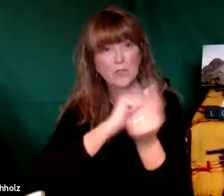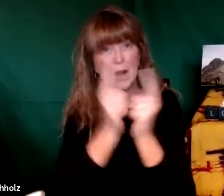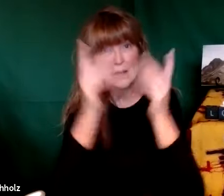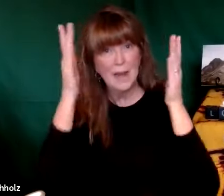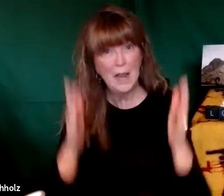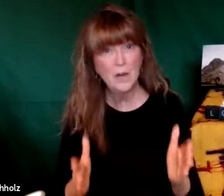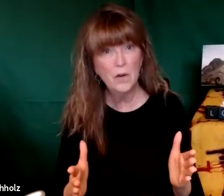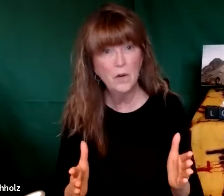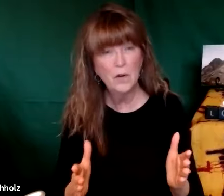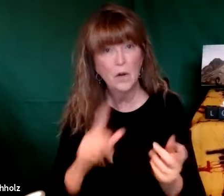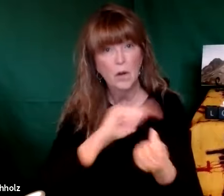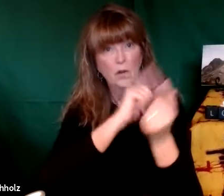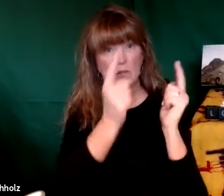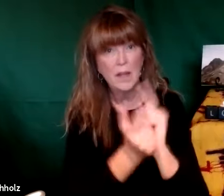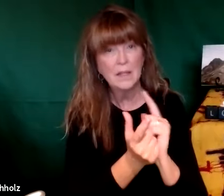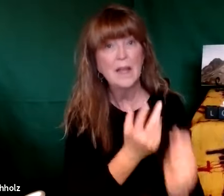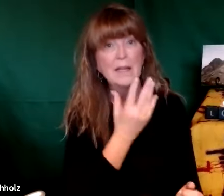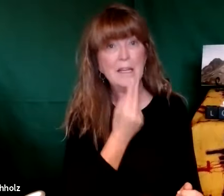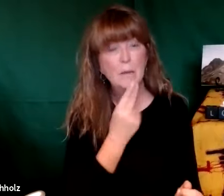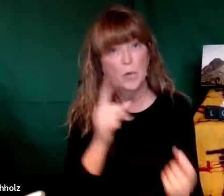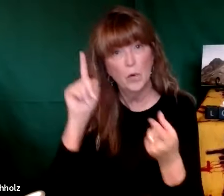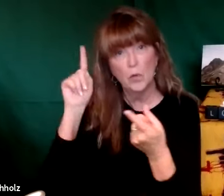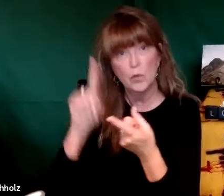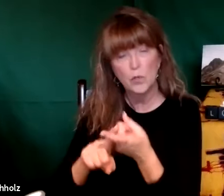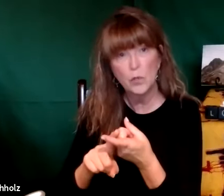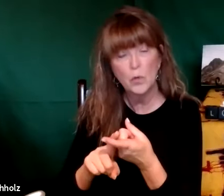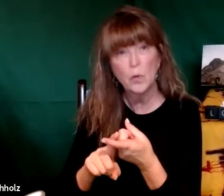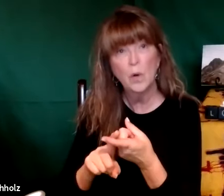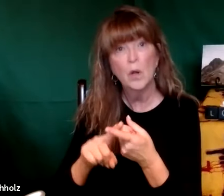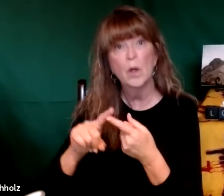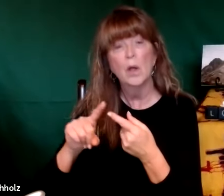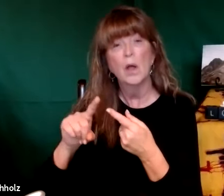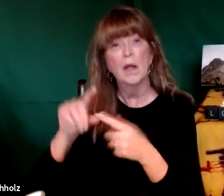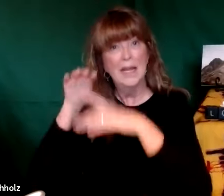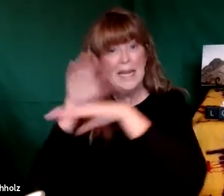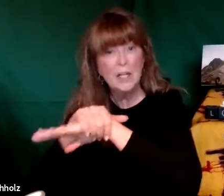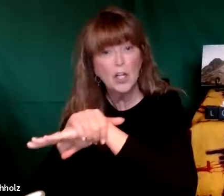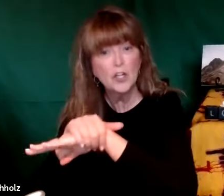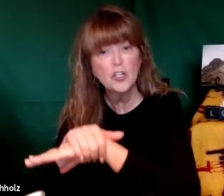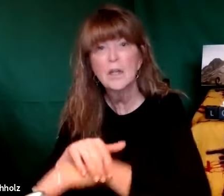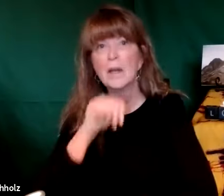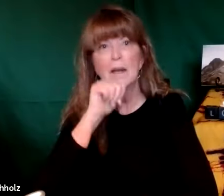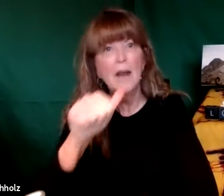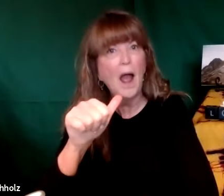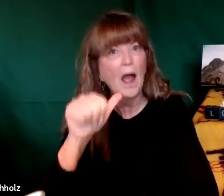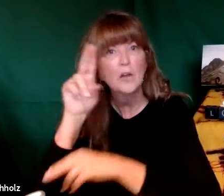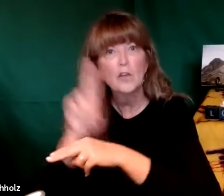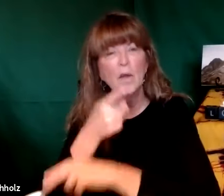but it's kind of sad because Bible translators who have worked on translating Hebrew to English